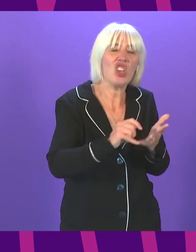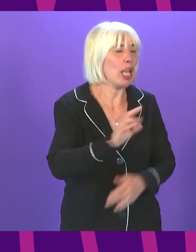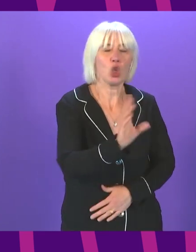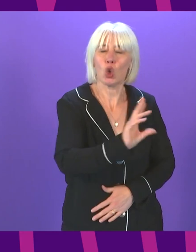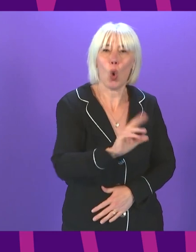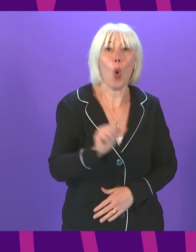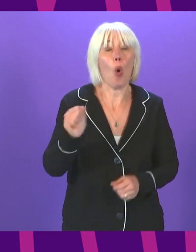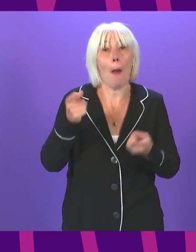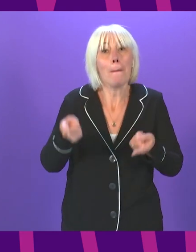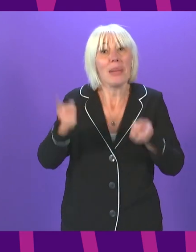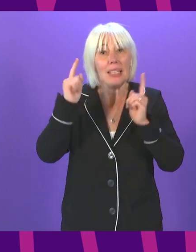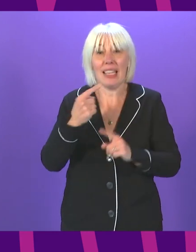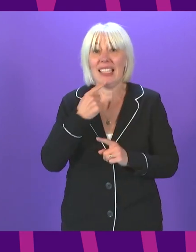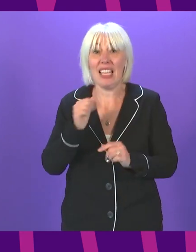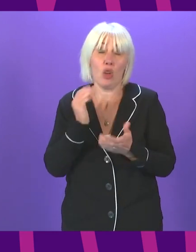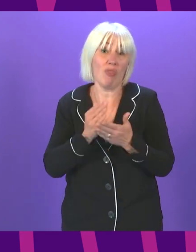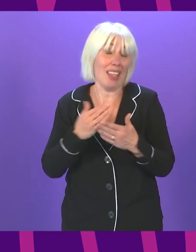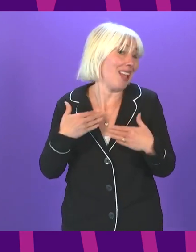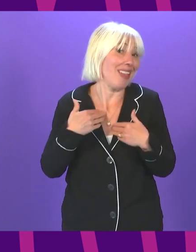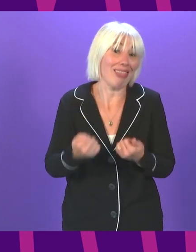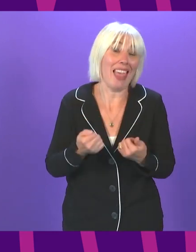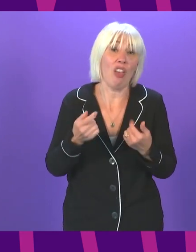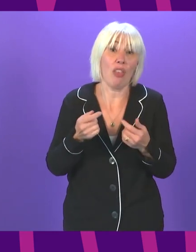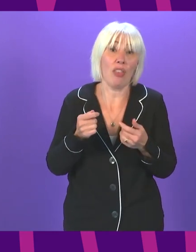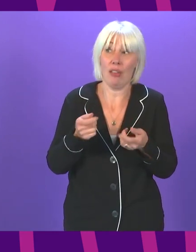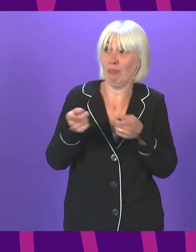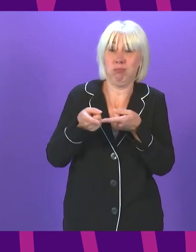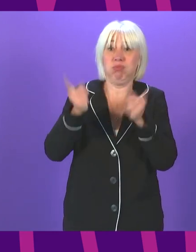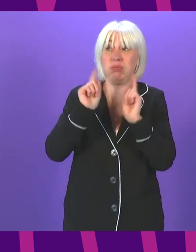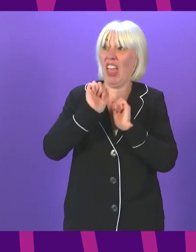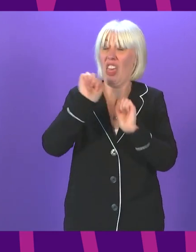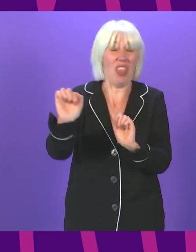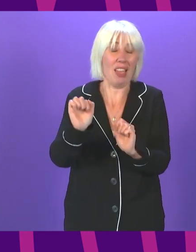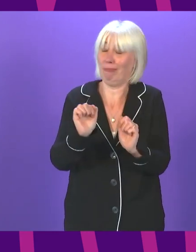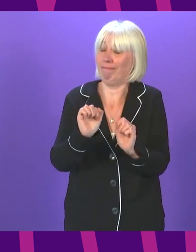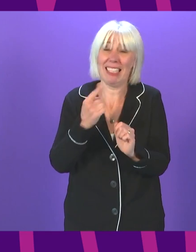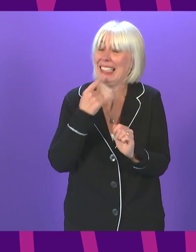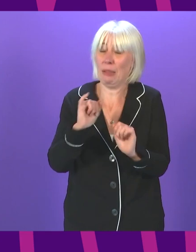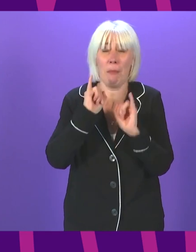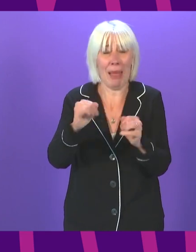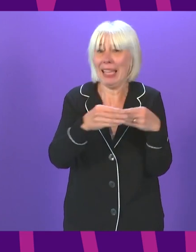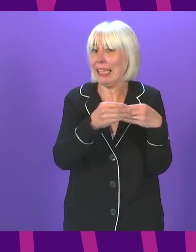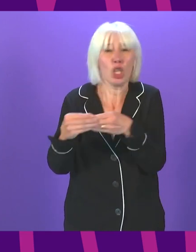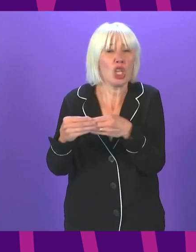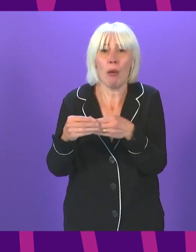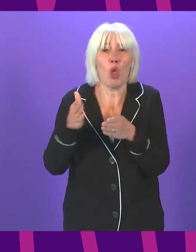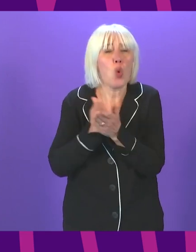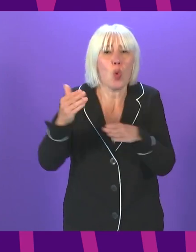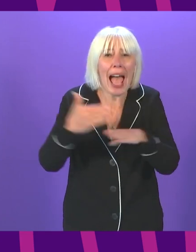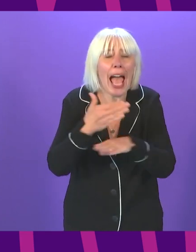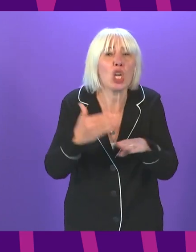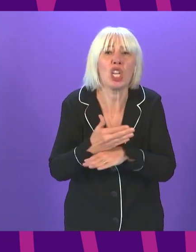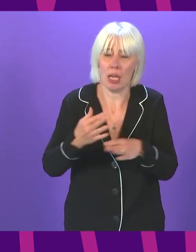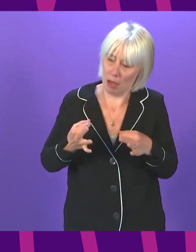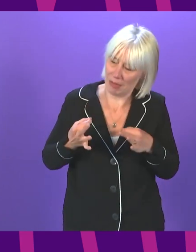It's her health secretary's failures that are overwhelming our NHS. He's shown poor leadership in action and delays